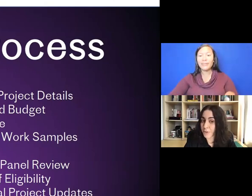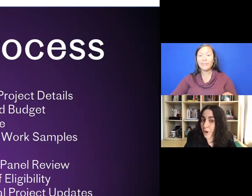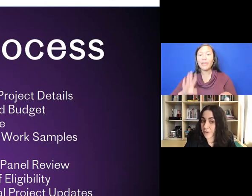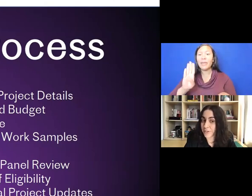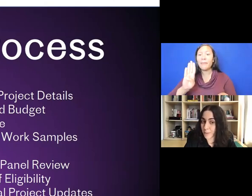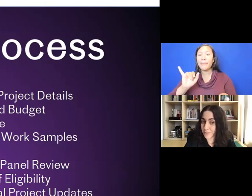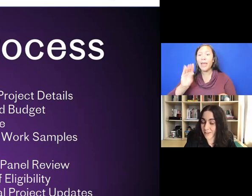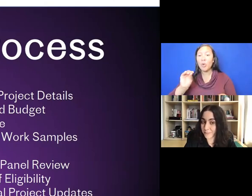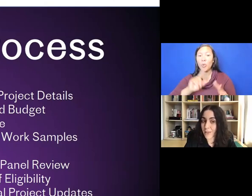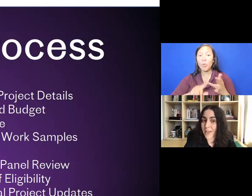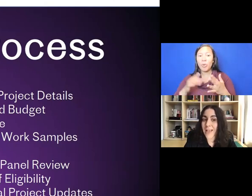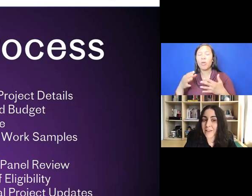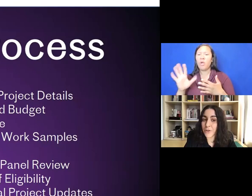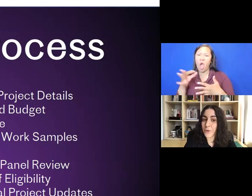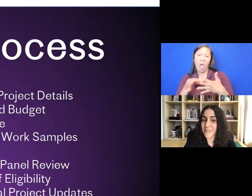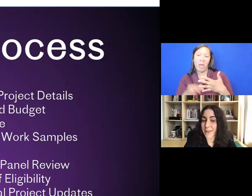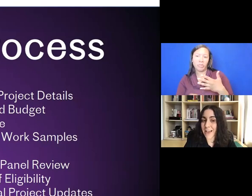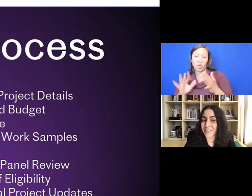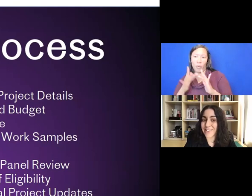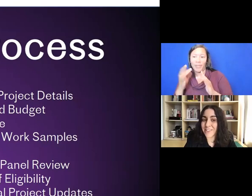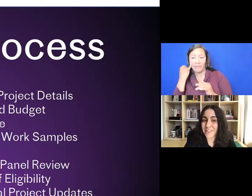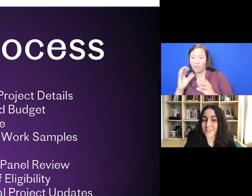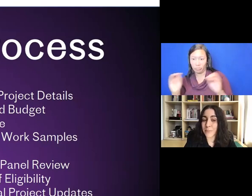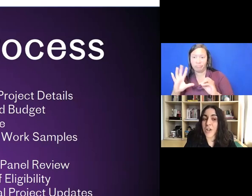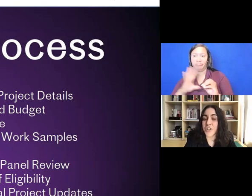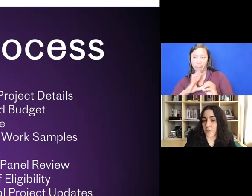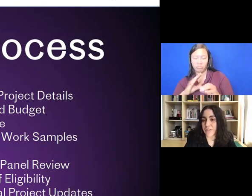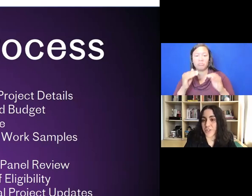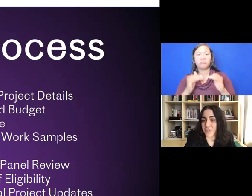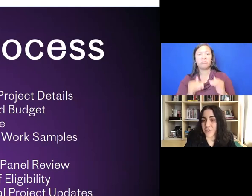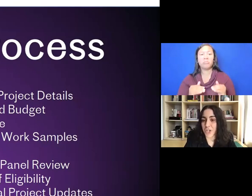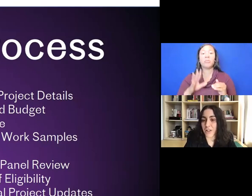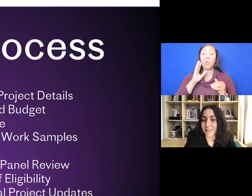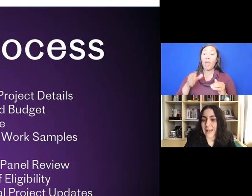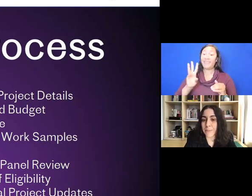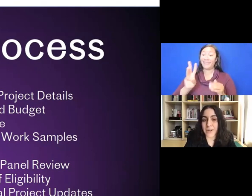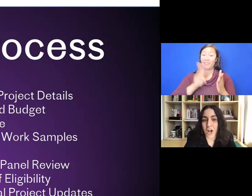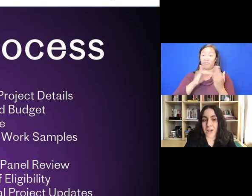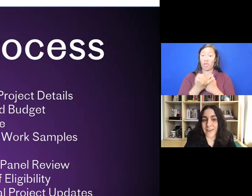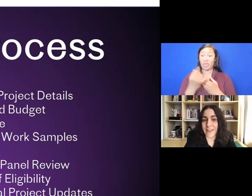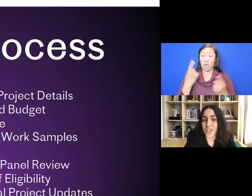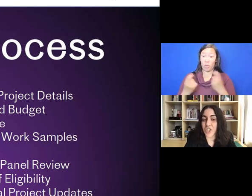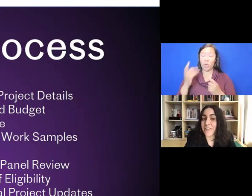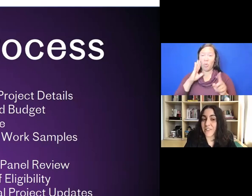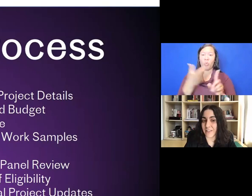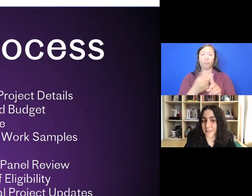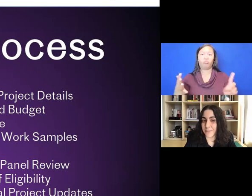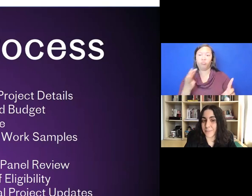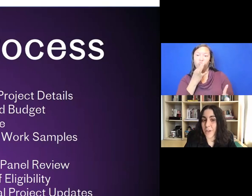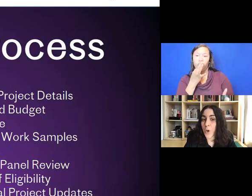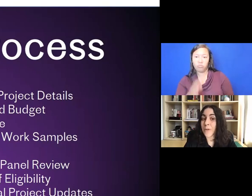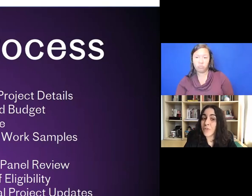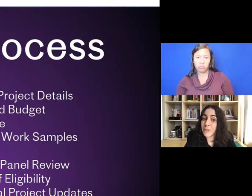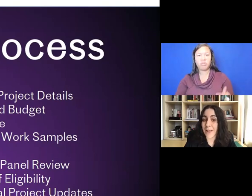and optional artist website. And then you're going to be asked six project questions, which I'll elaborate on in just a second.